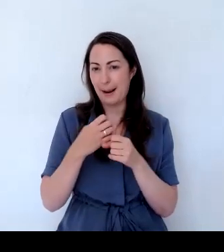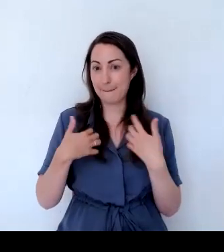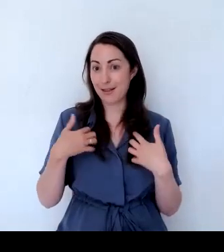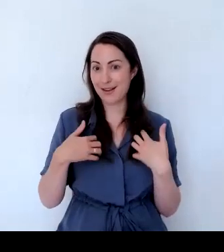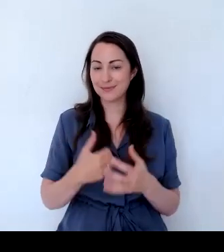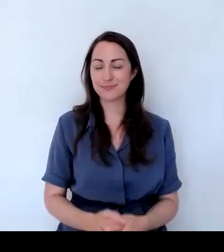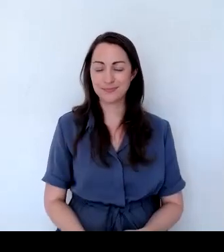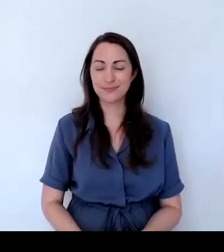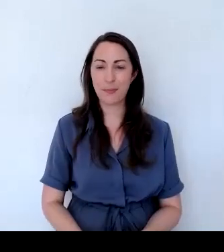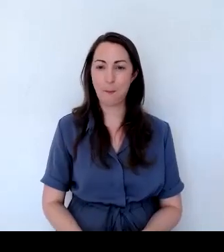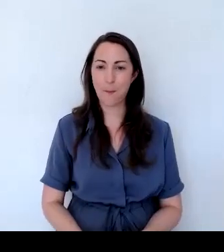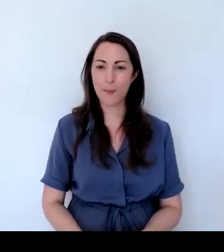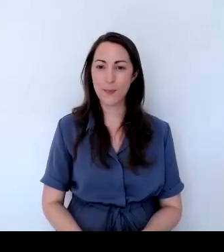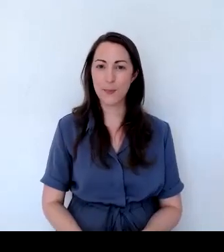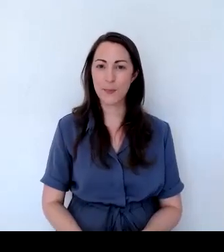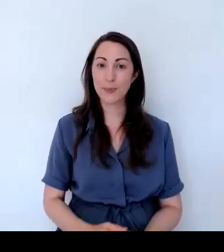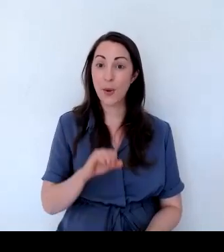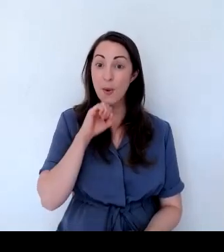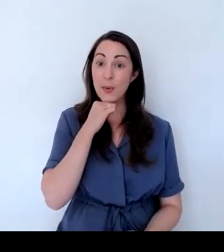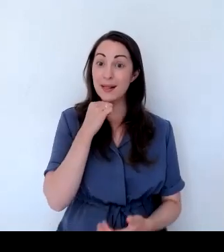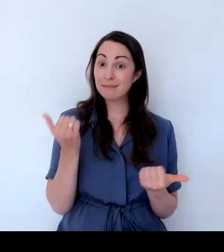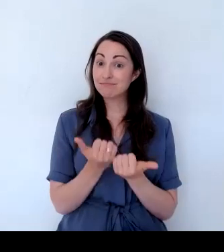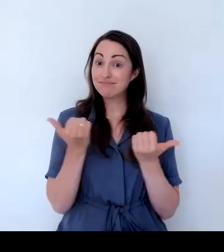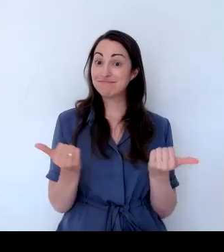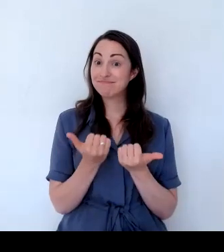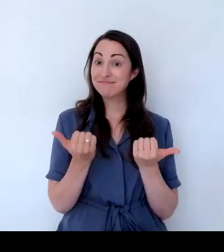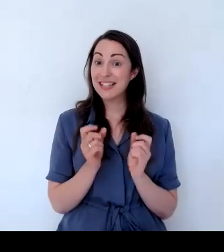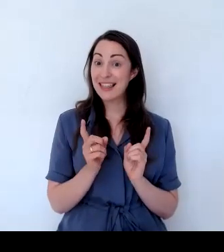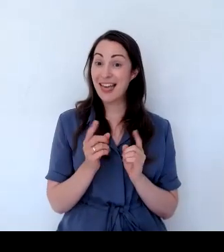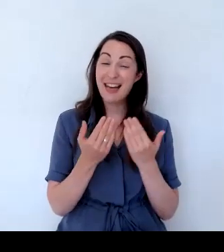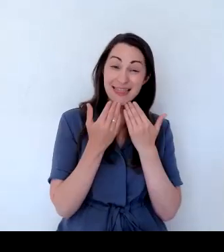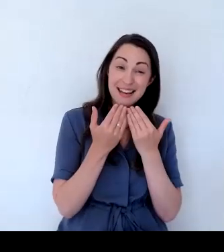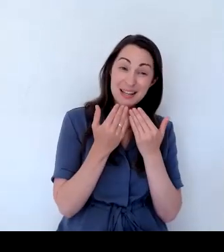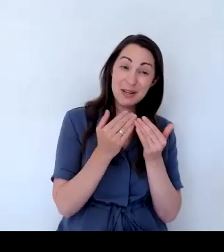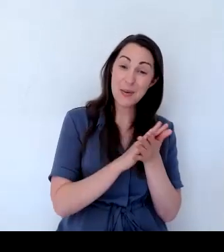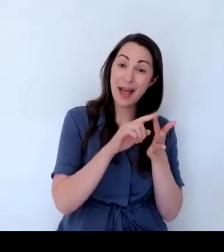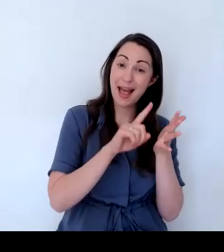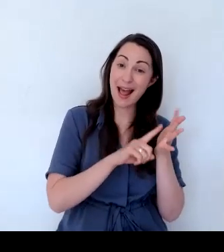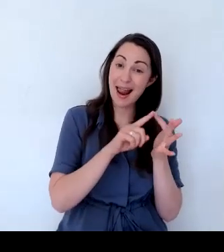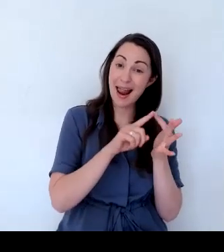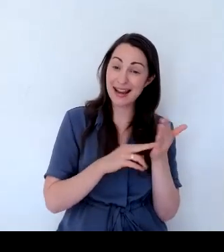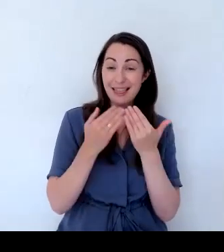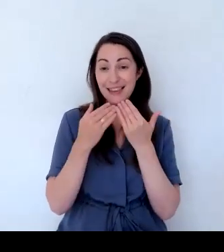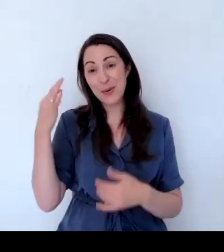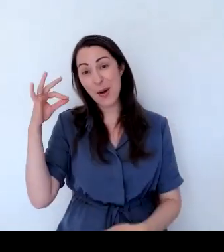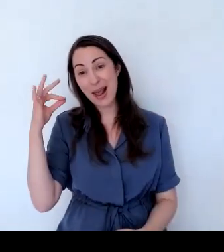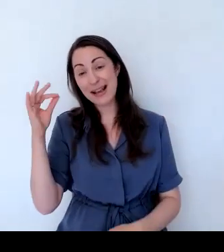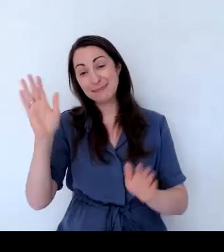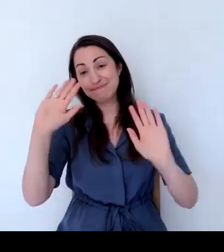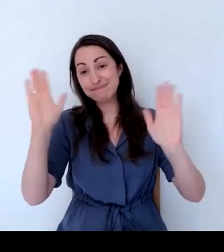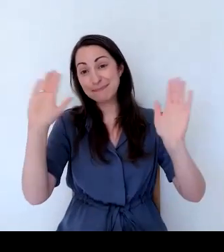And I think we'll finish up there. Thank you so much, Holly and Helen. Thank you. Bye bye. Goodbye.